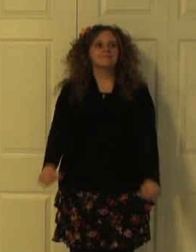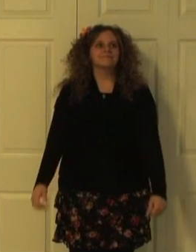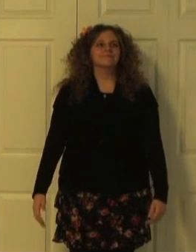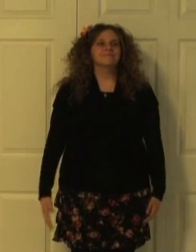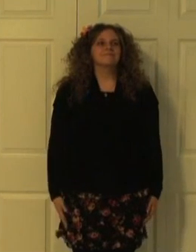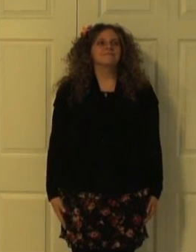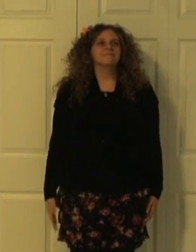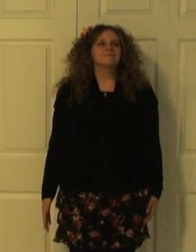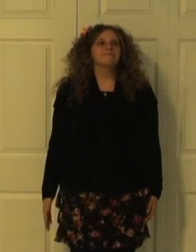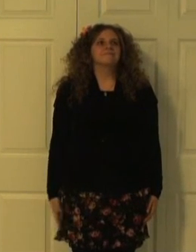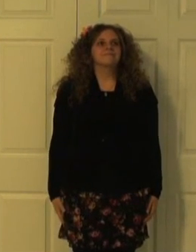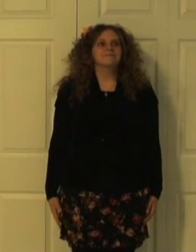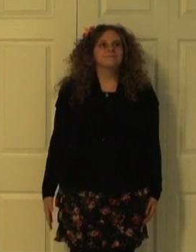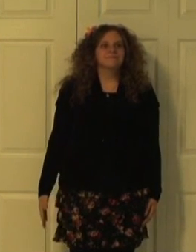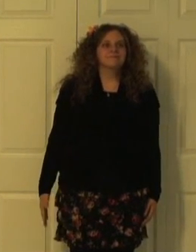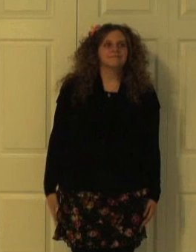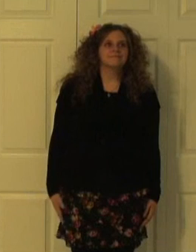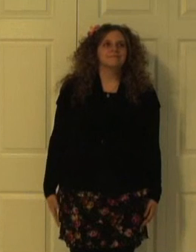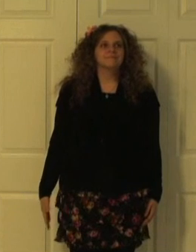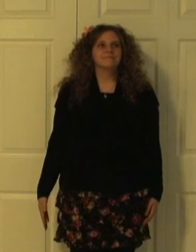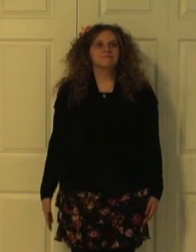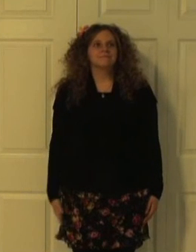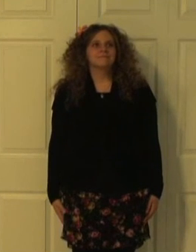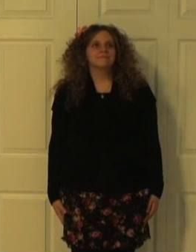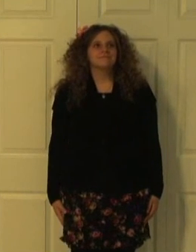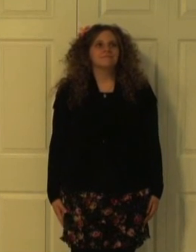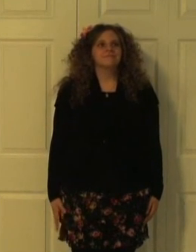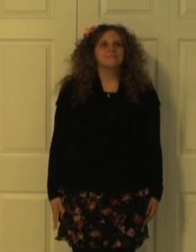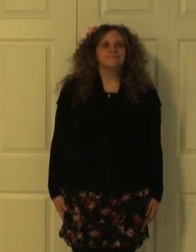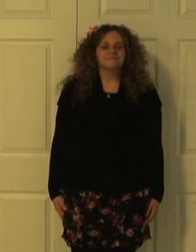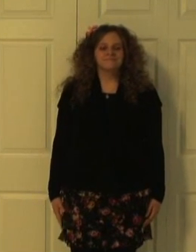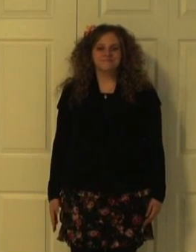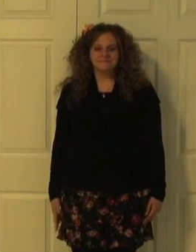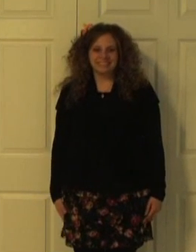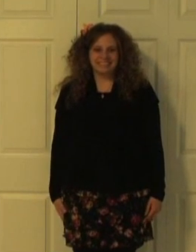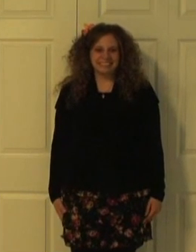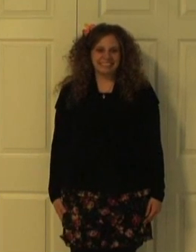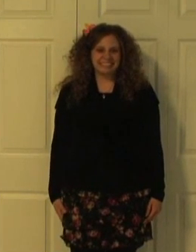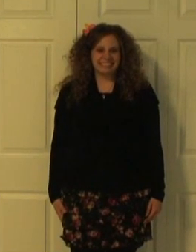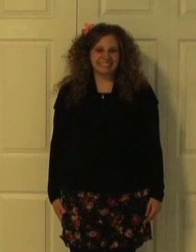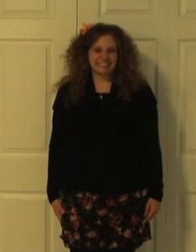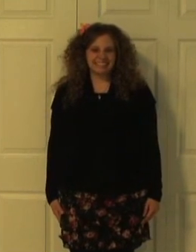And brought down Um, come together the Thank you.